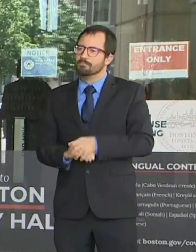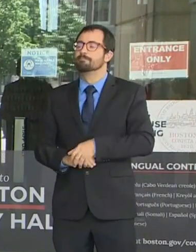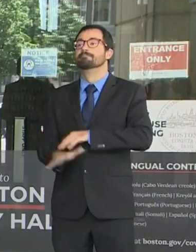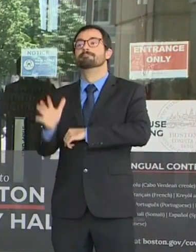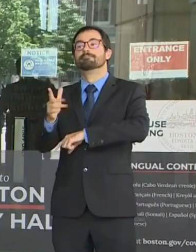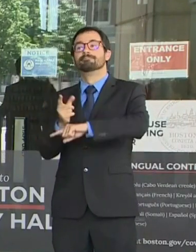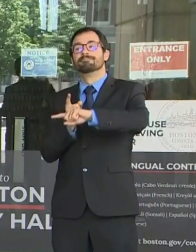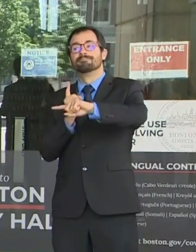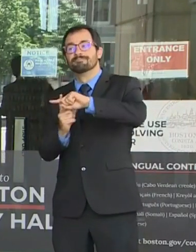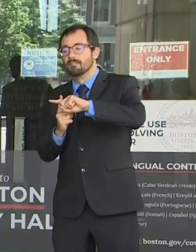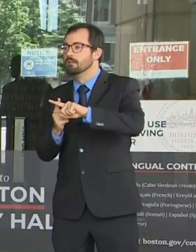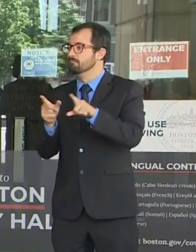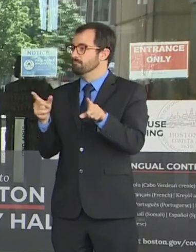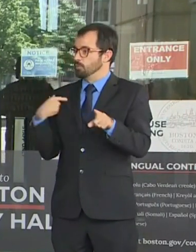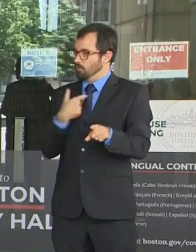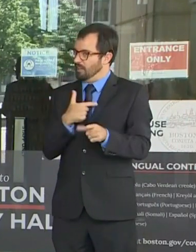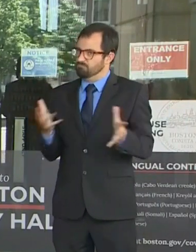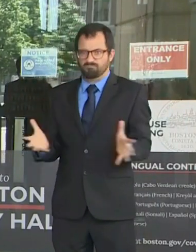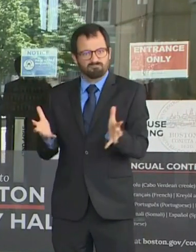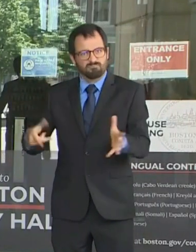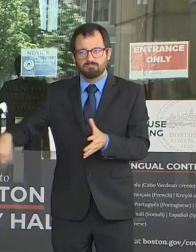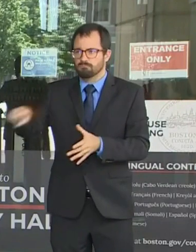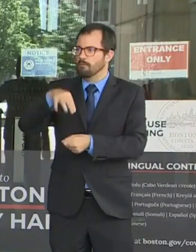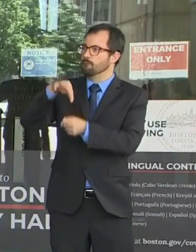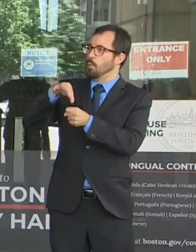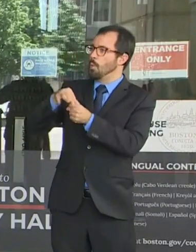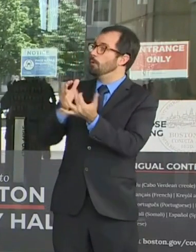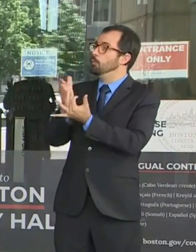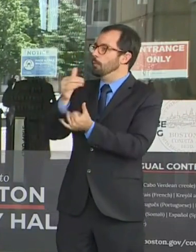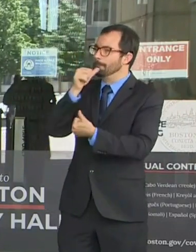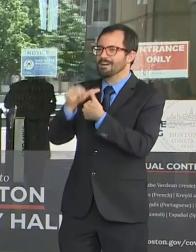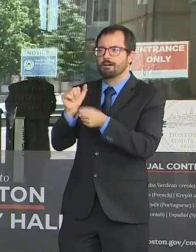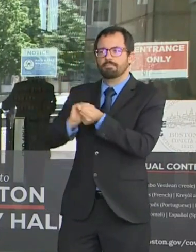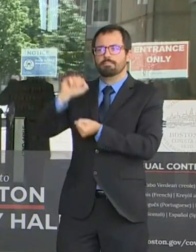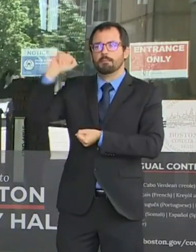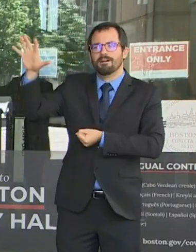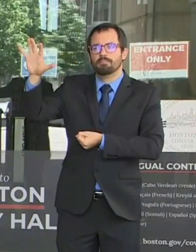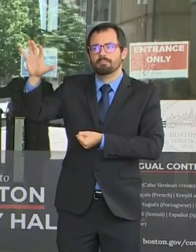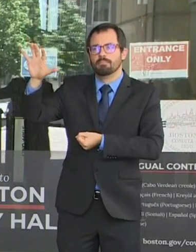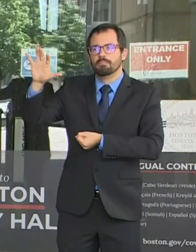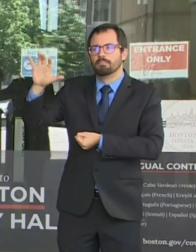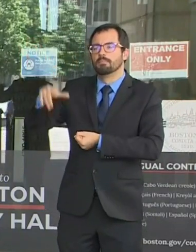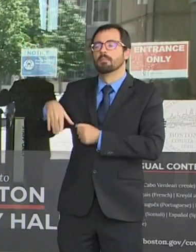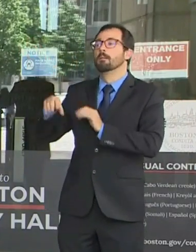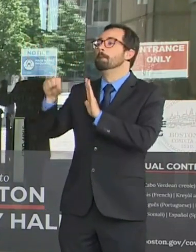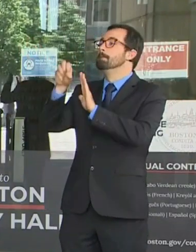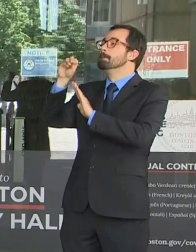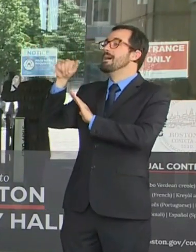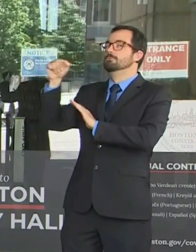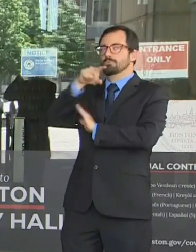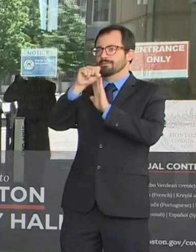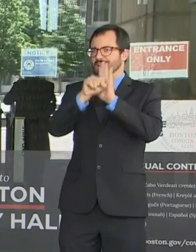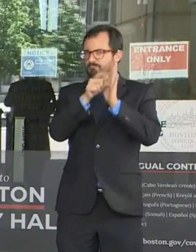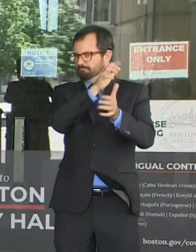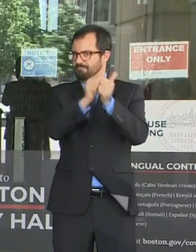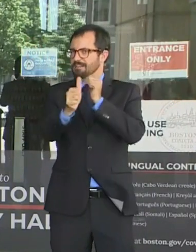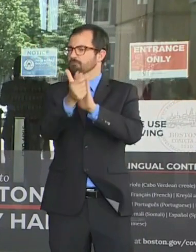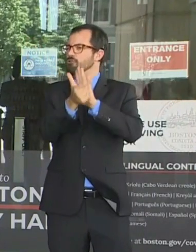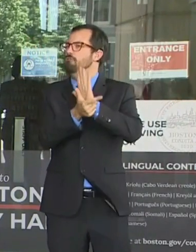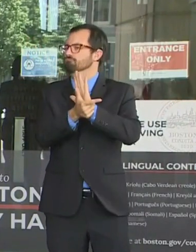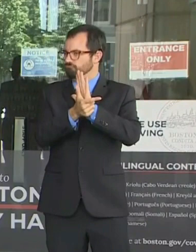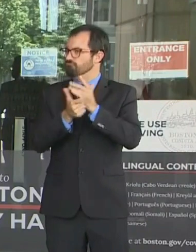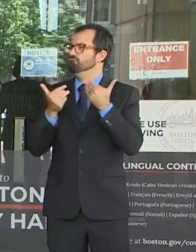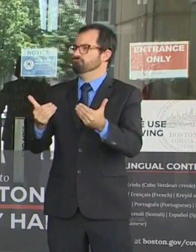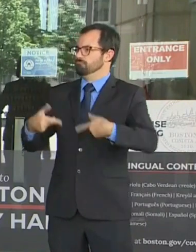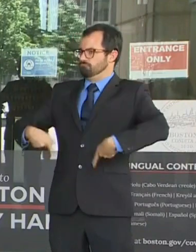applications for mail-in ballots to every single registered voter in Boston. Our election department has received over 75,000